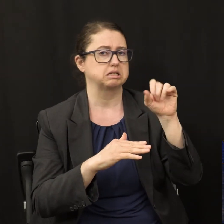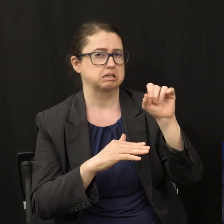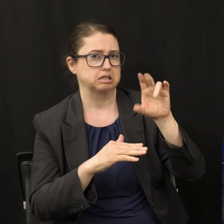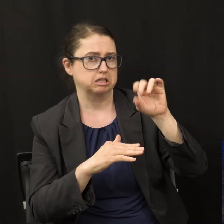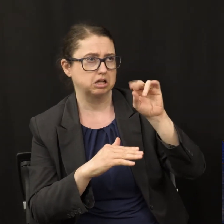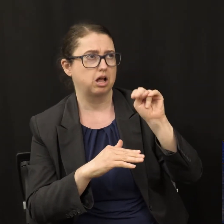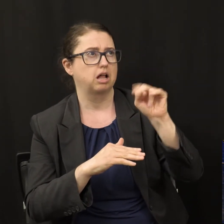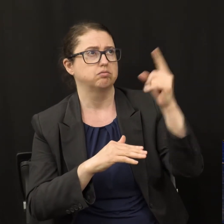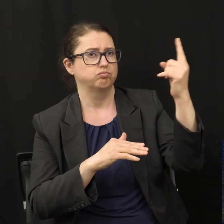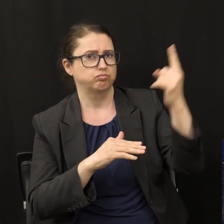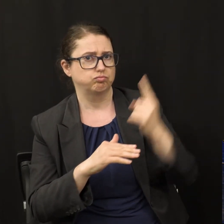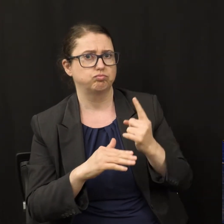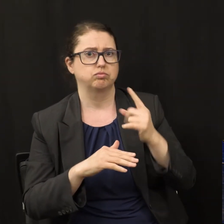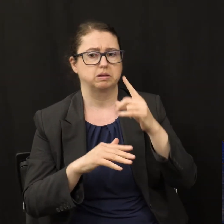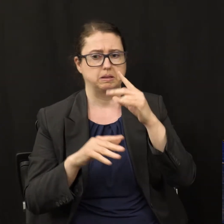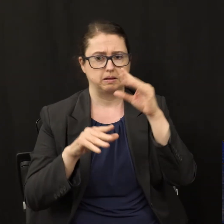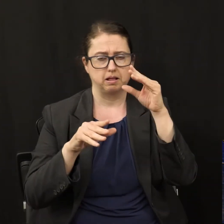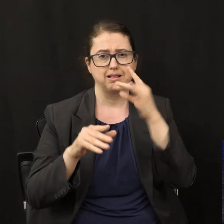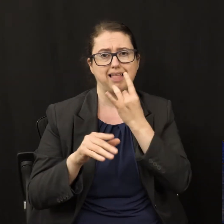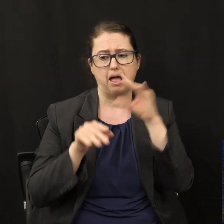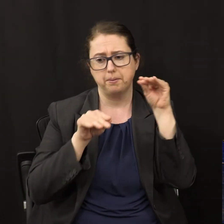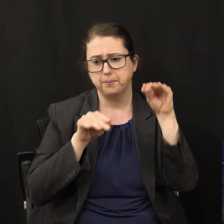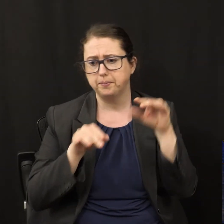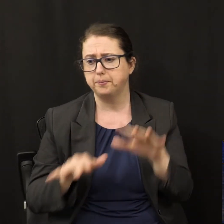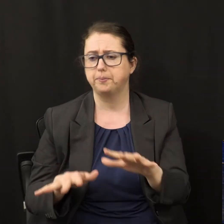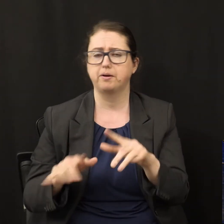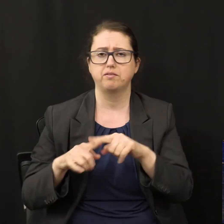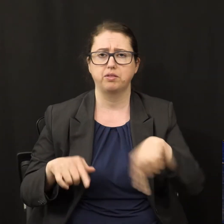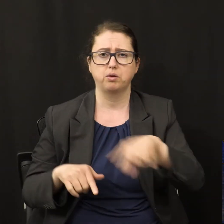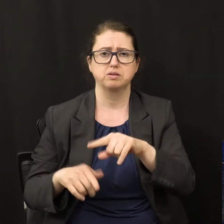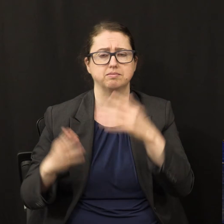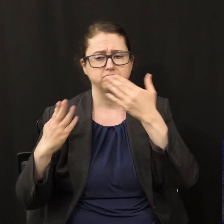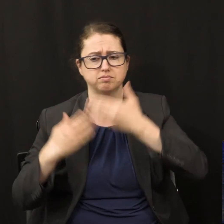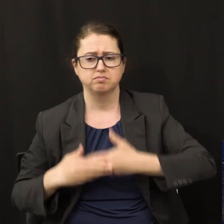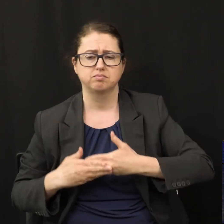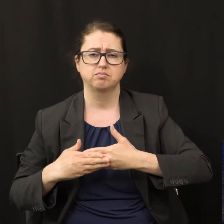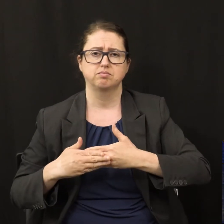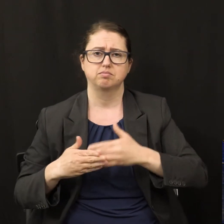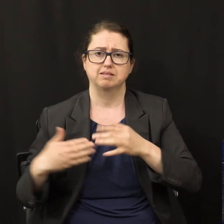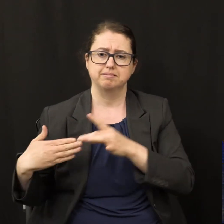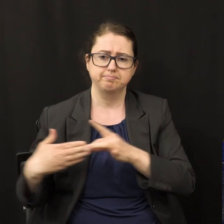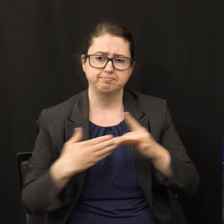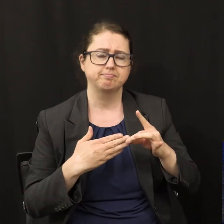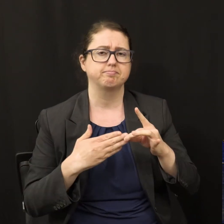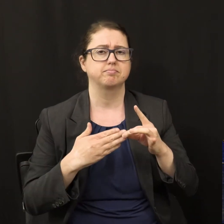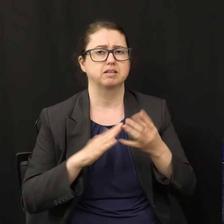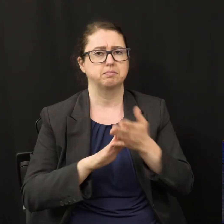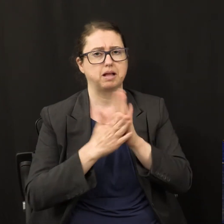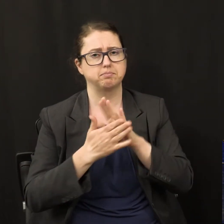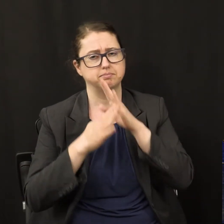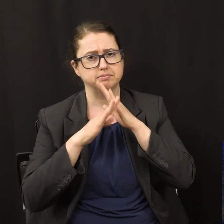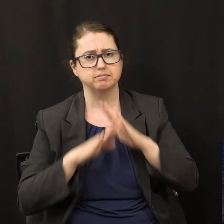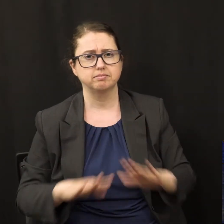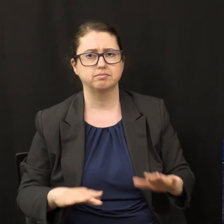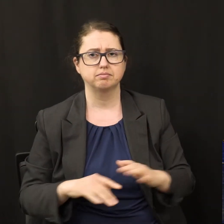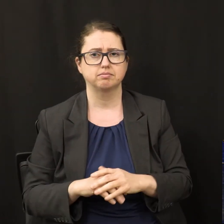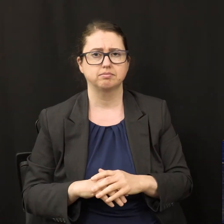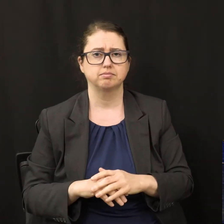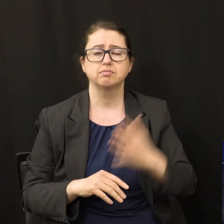light to those who sit in darkness and the shadow of death to guide our feet into the way of peace. And that's the reason why Jesus, when he